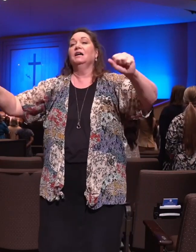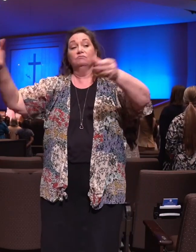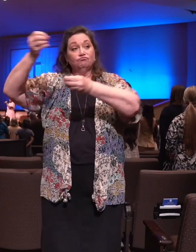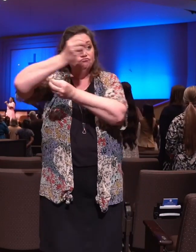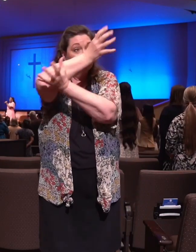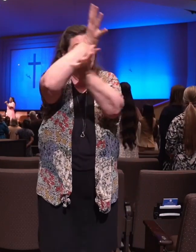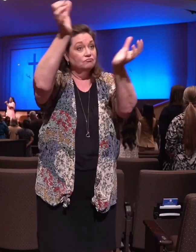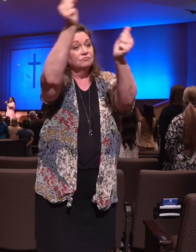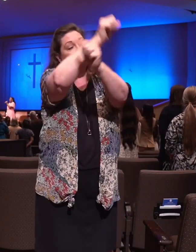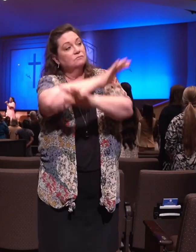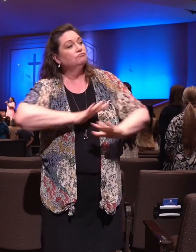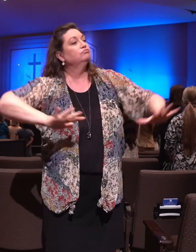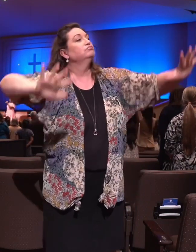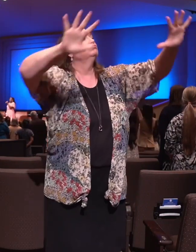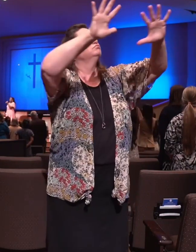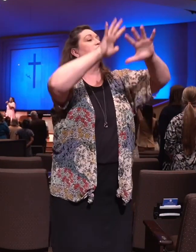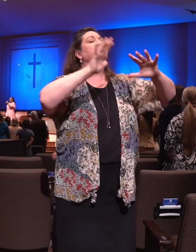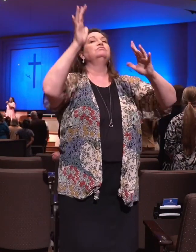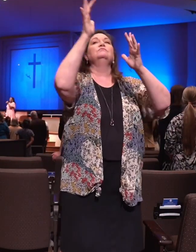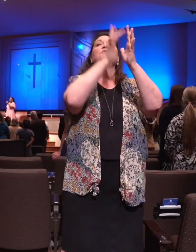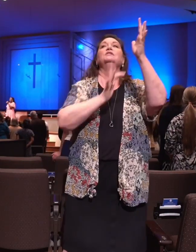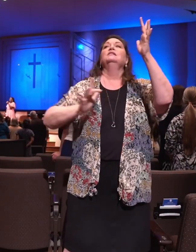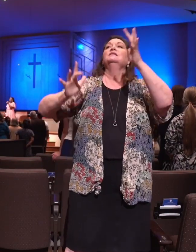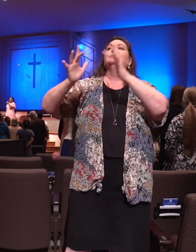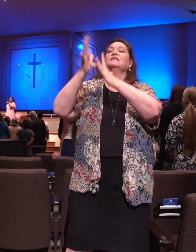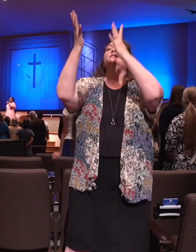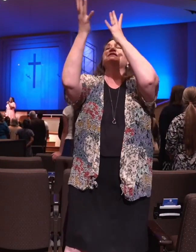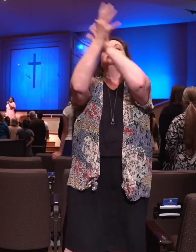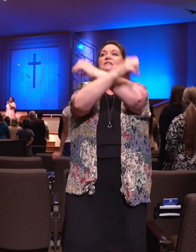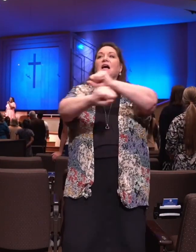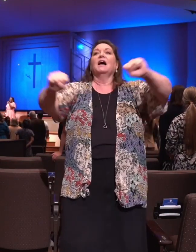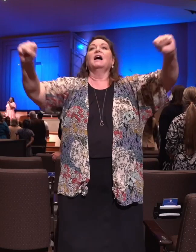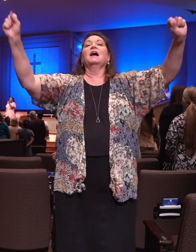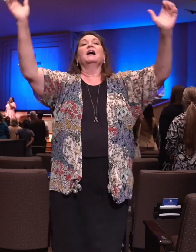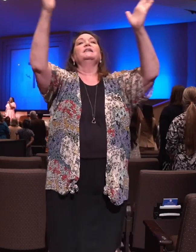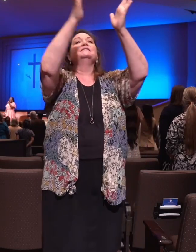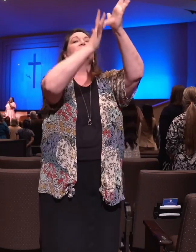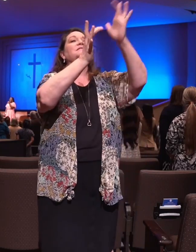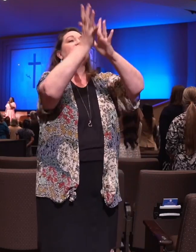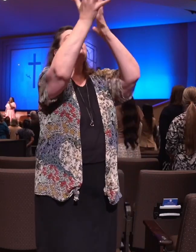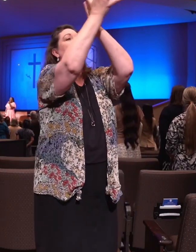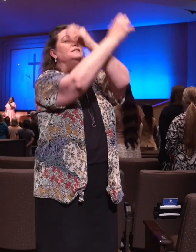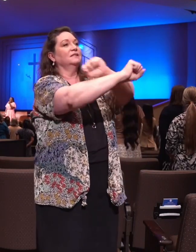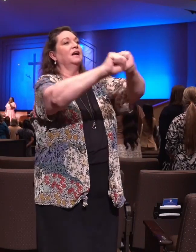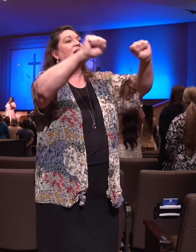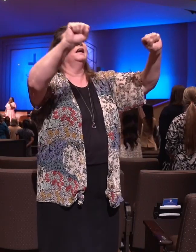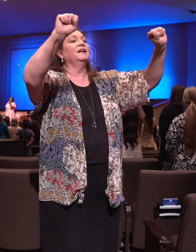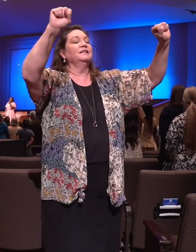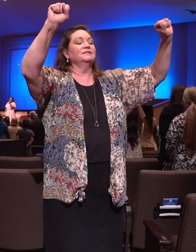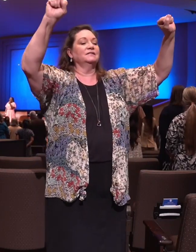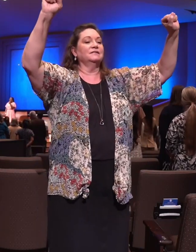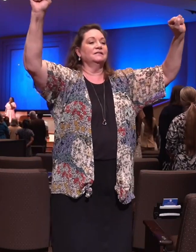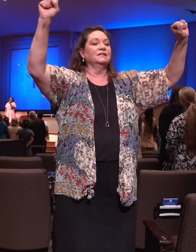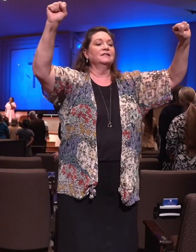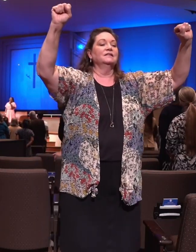the times all around Jesus saves, Jesus saves May the